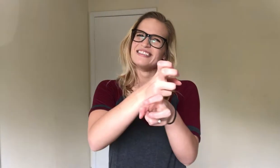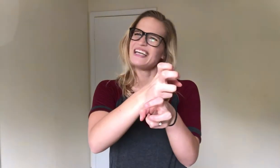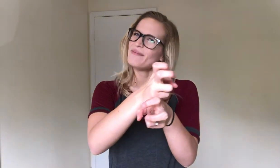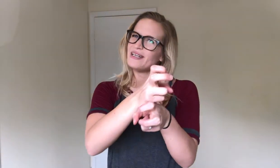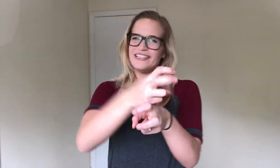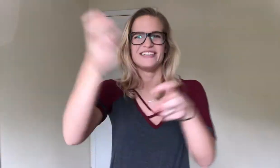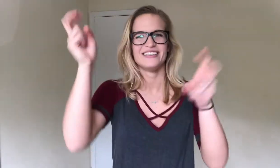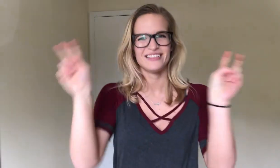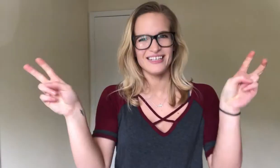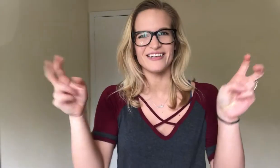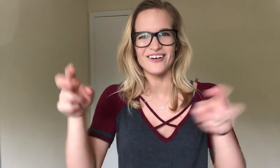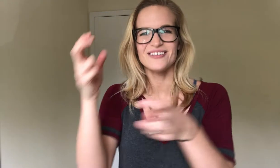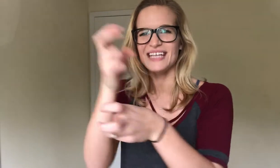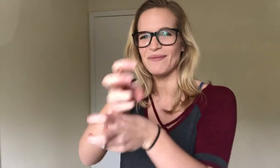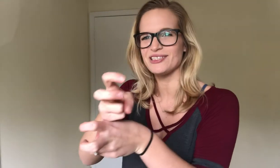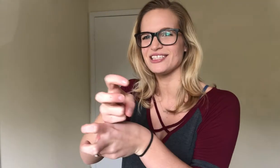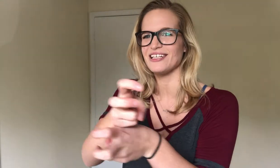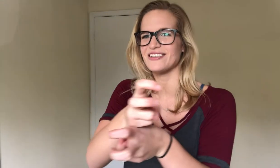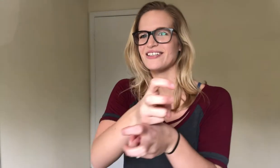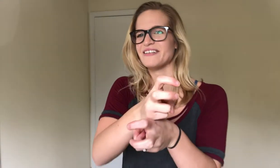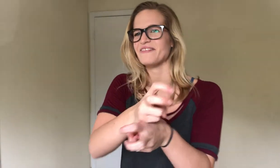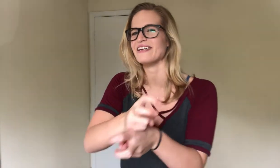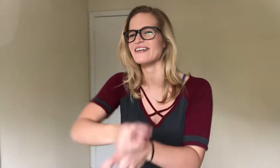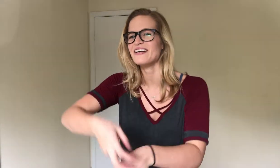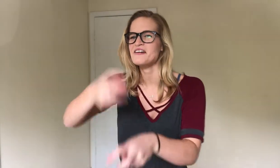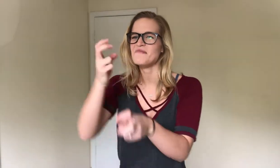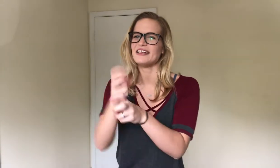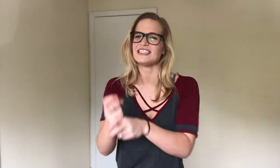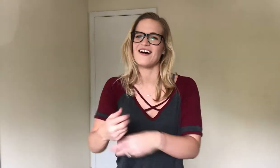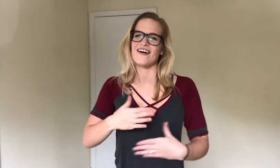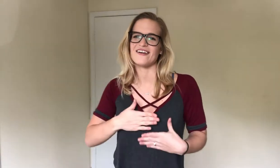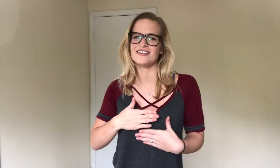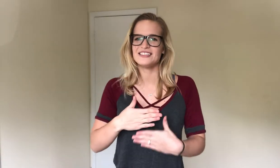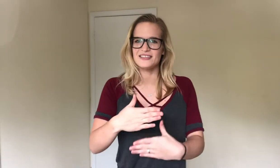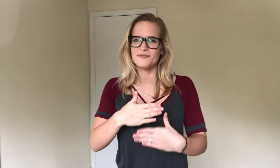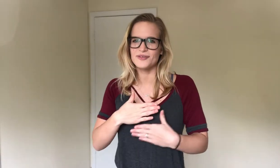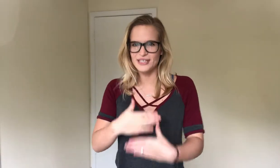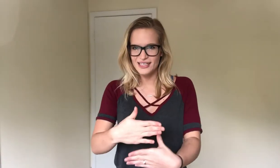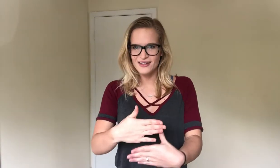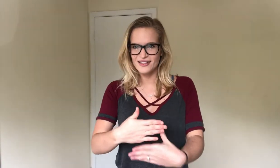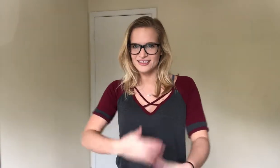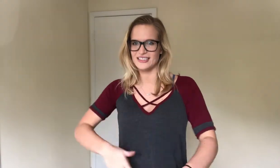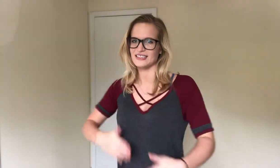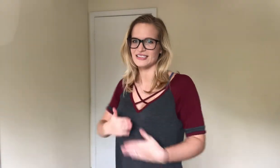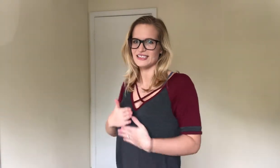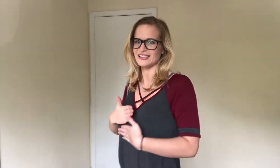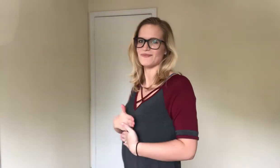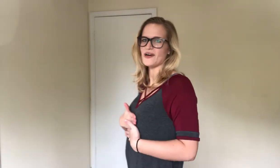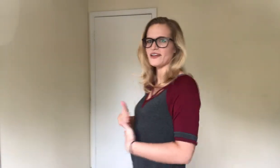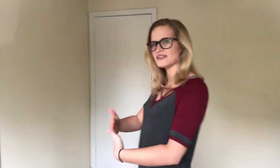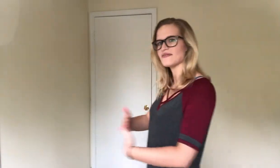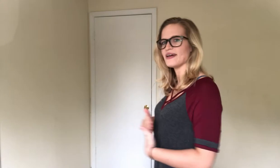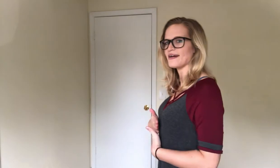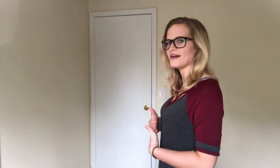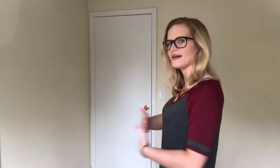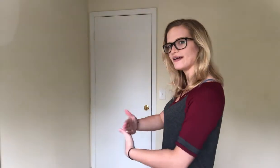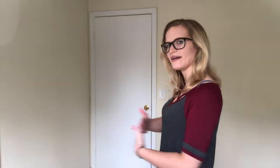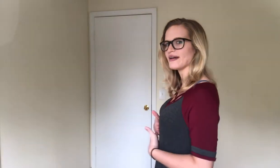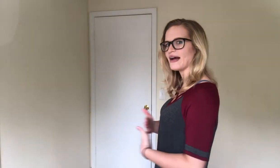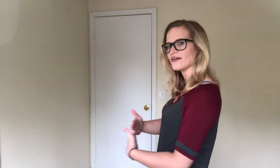Tap it. There we go. Tap it to the other crooked finger. Makes it hard to breathe. So this is just breaths of air. In and out